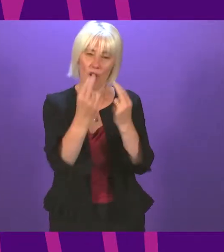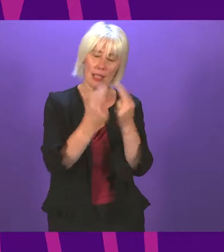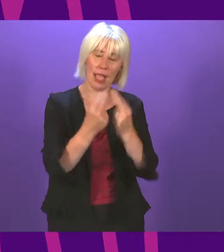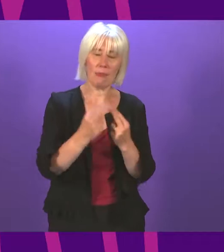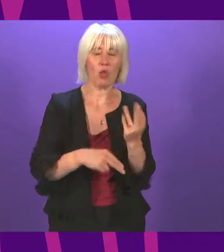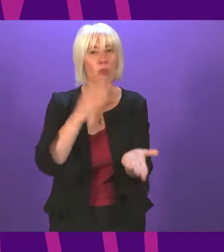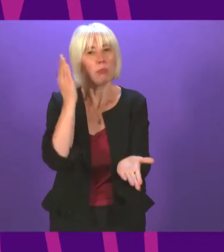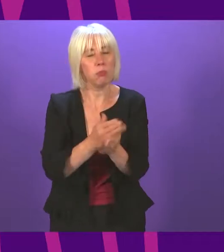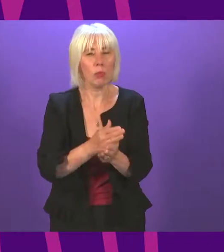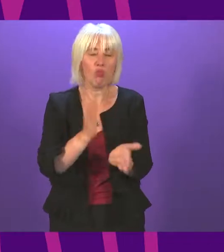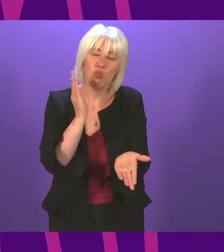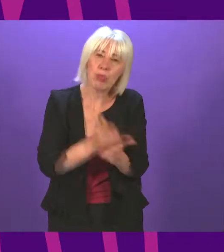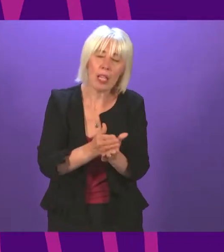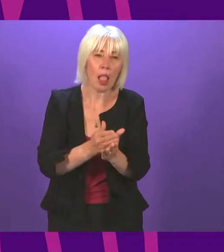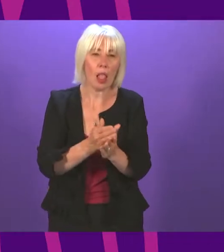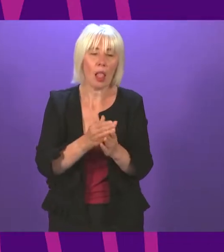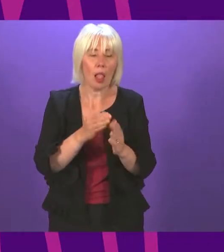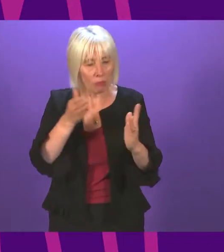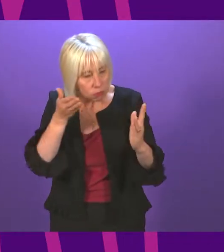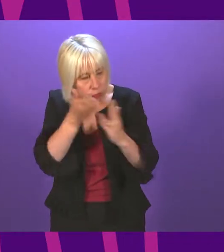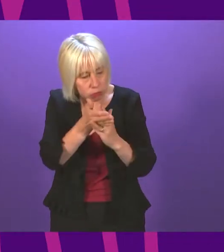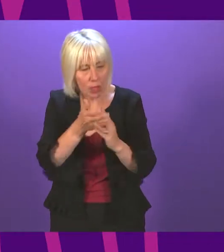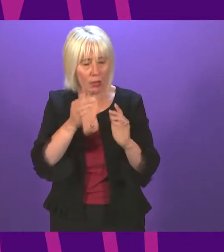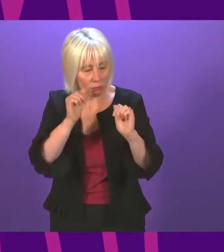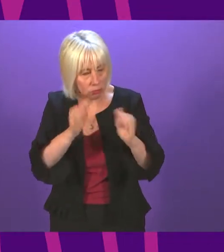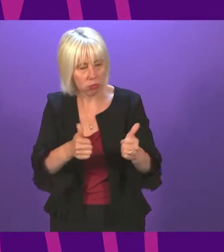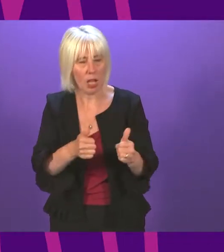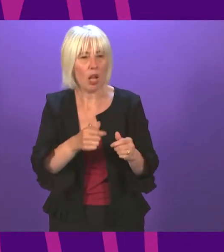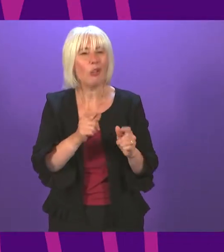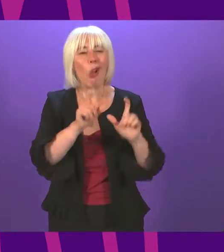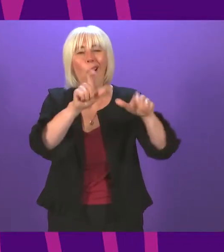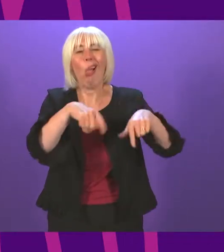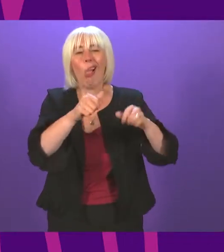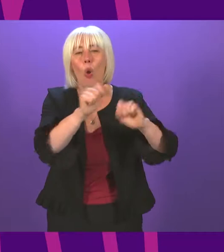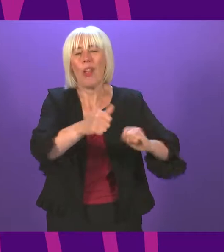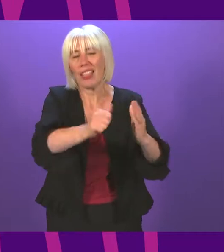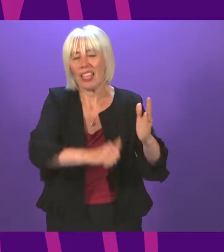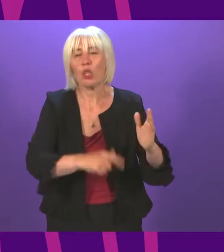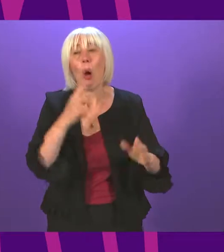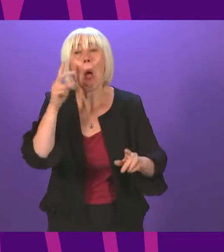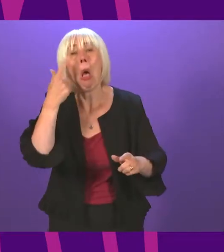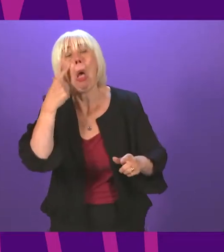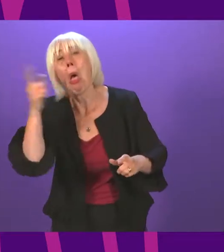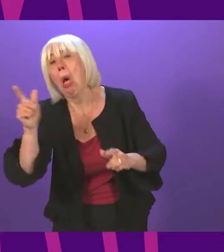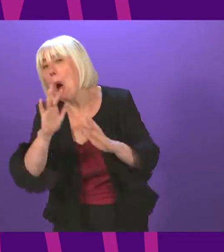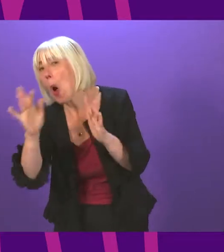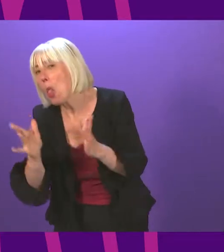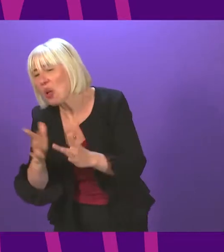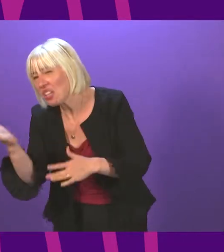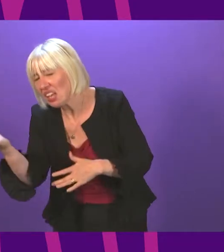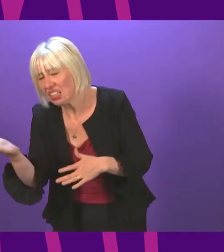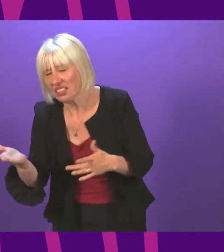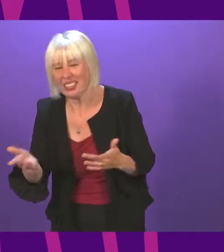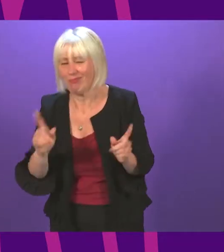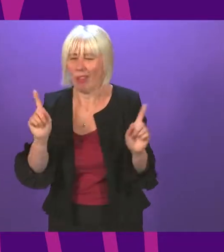targeted interventions, not parking people on medication or referring them to the internet. I also wish to echo Douglas Ross's words